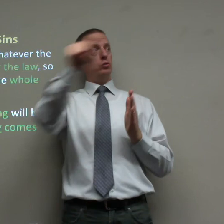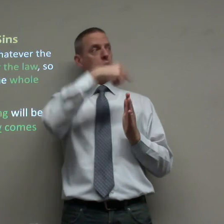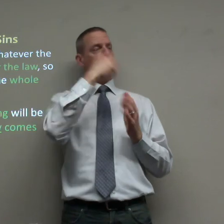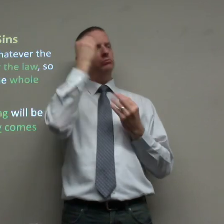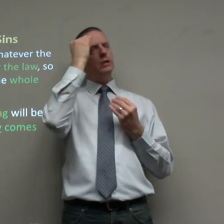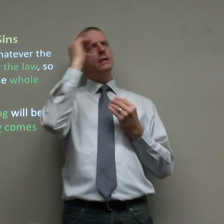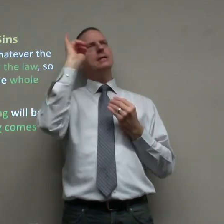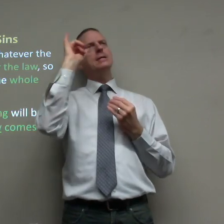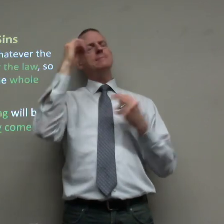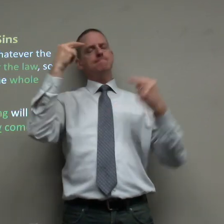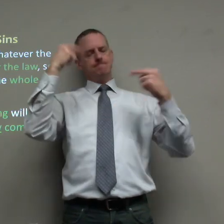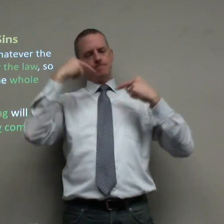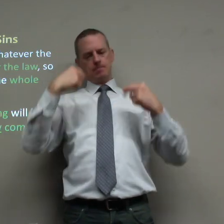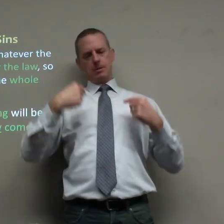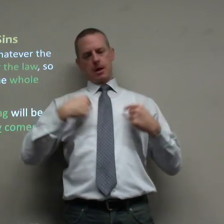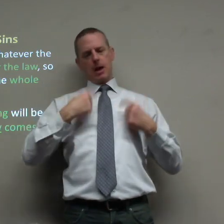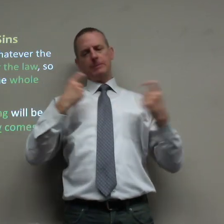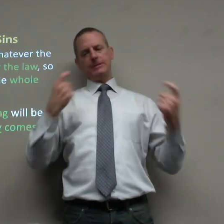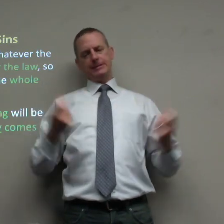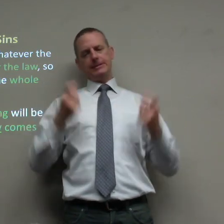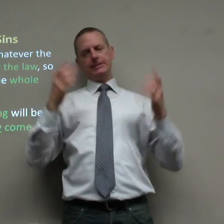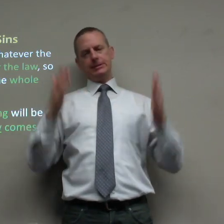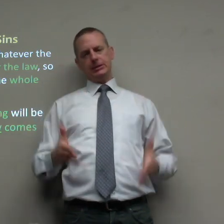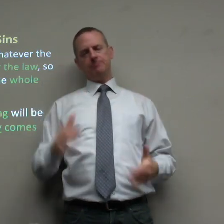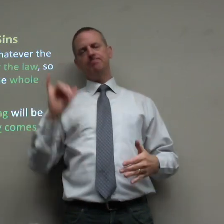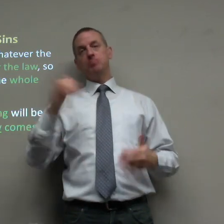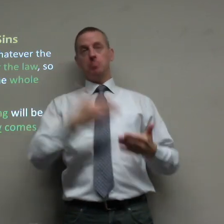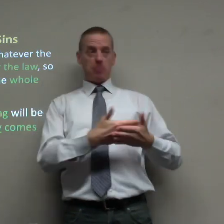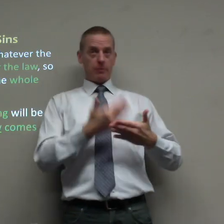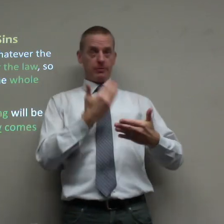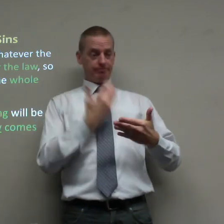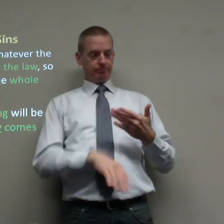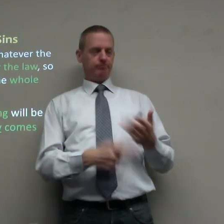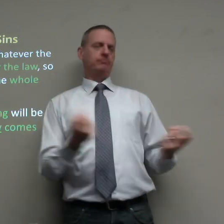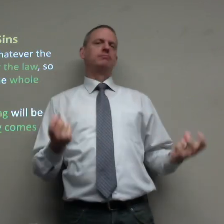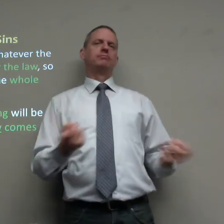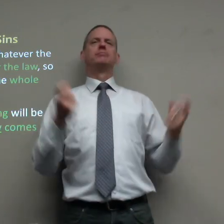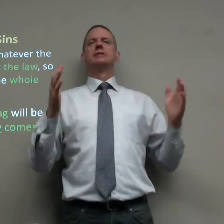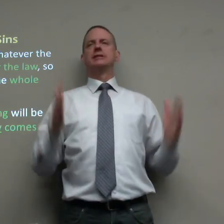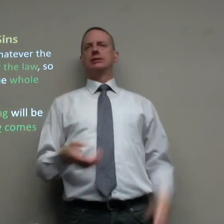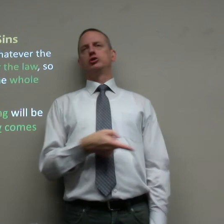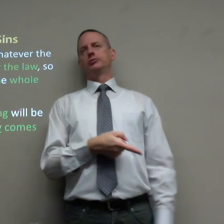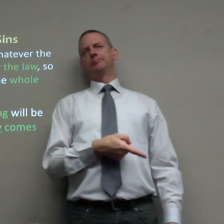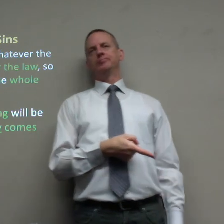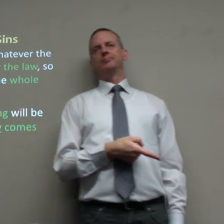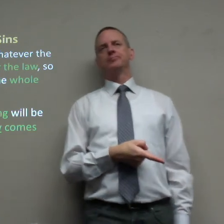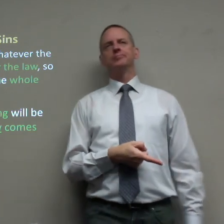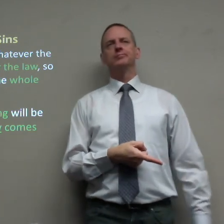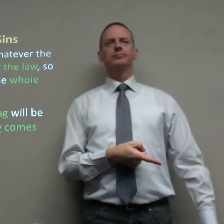I think that we'll think upon it and look to ourselves and realize that we're sinners. Maybe once, they're also sinners.